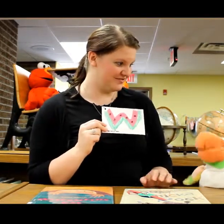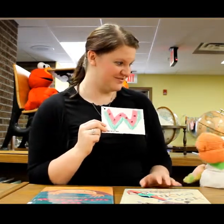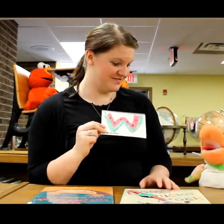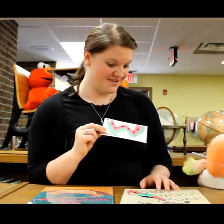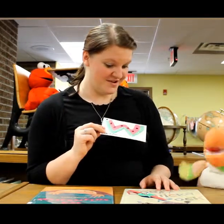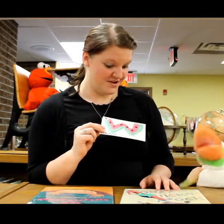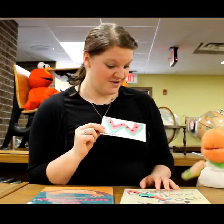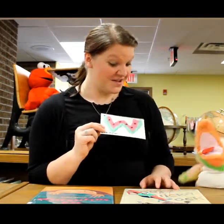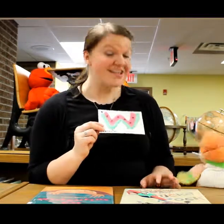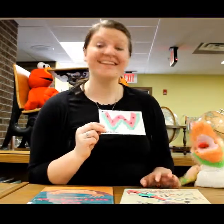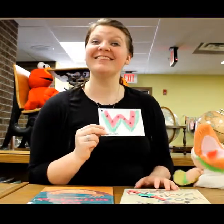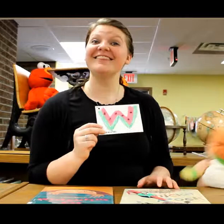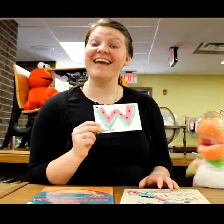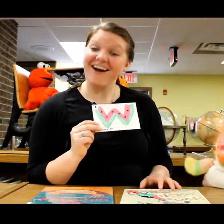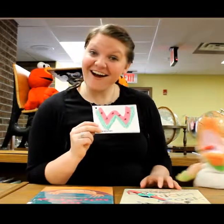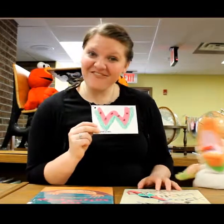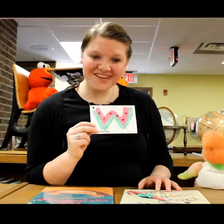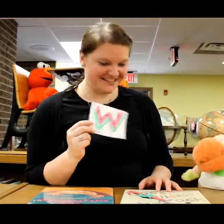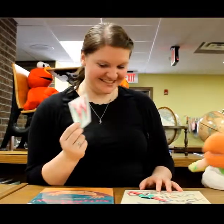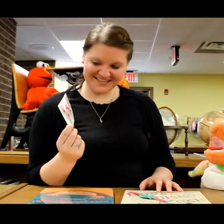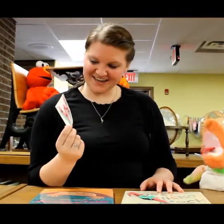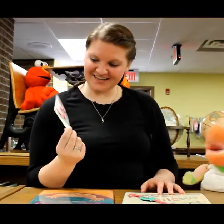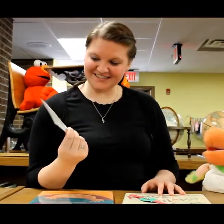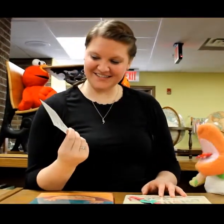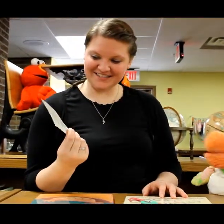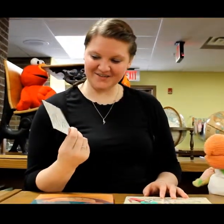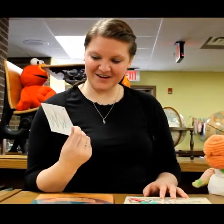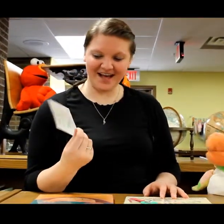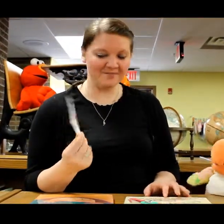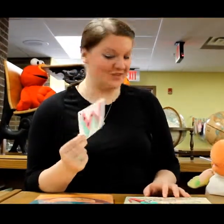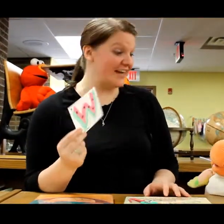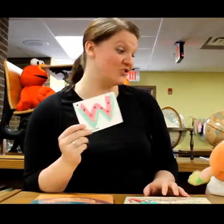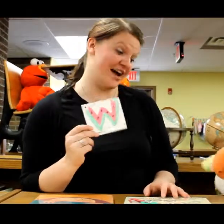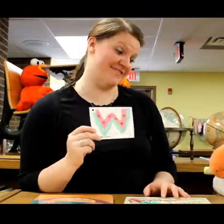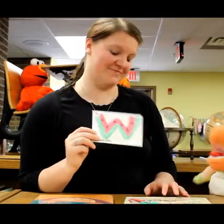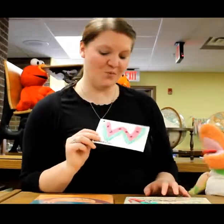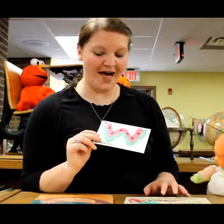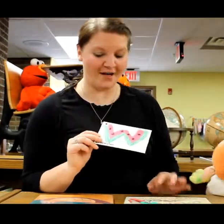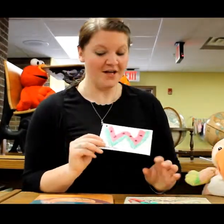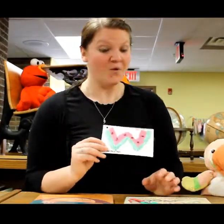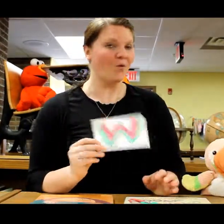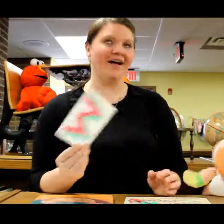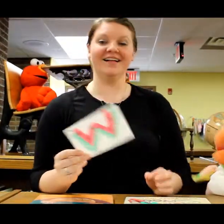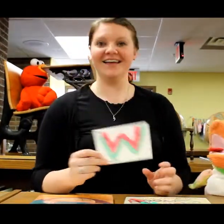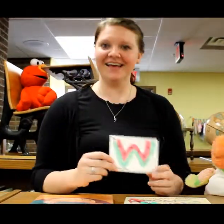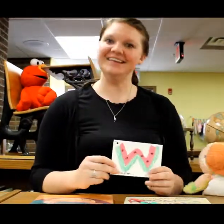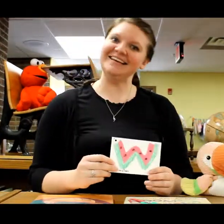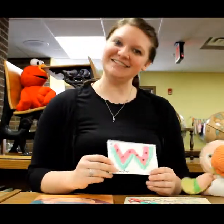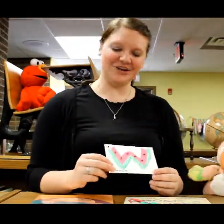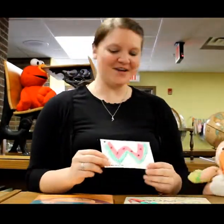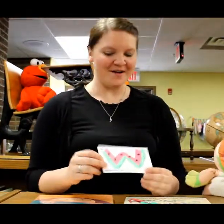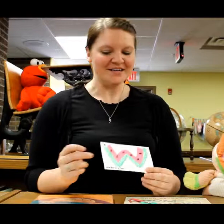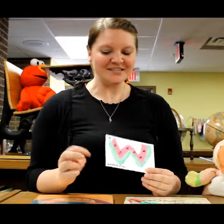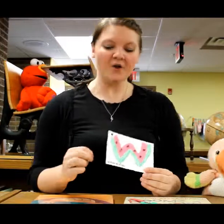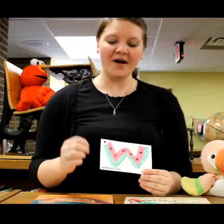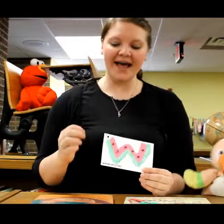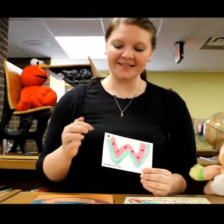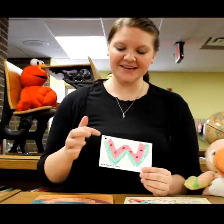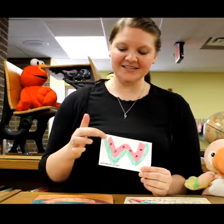seeds because those are real seeds. They are real seeds. You're a star. I try. Well, well. Okay. So what I had the kids